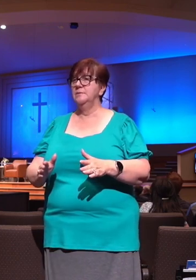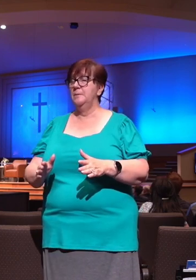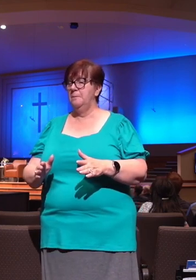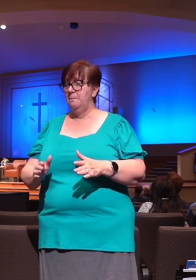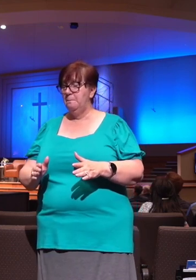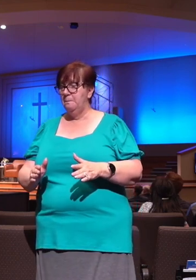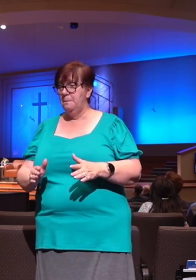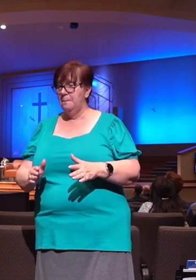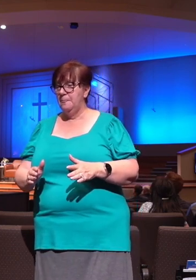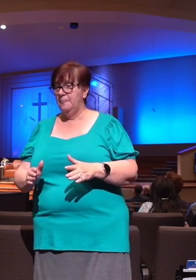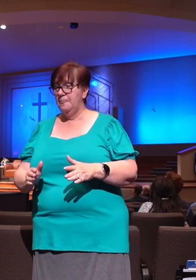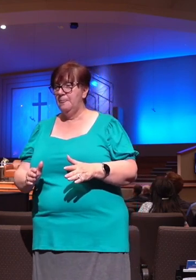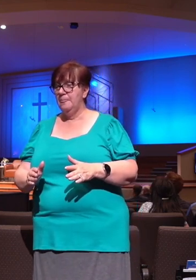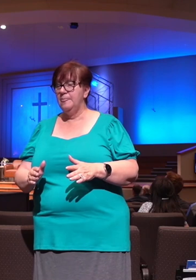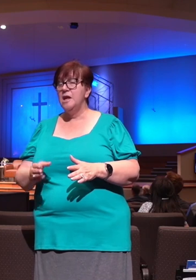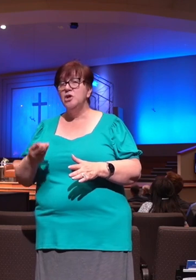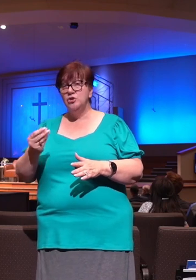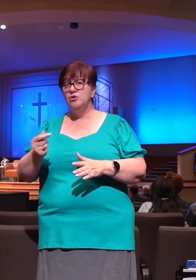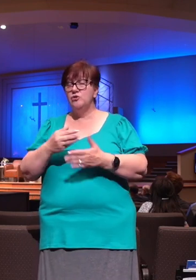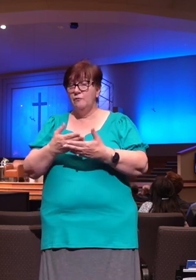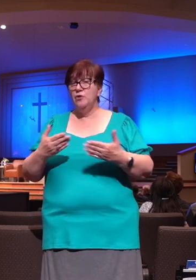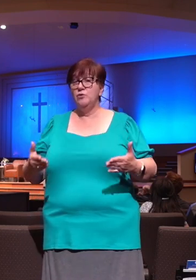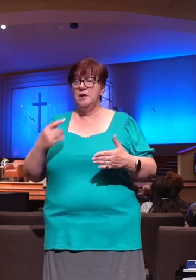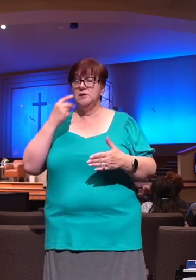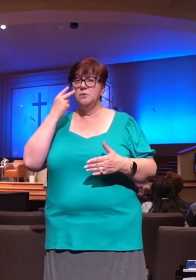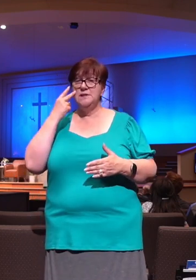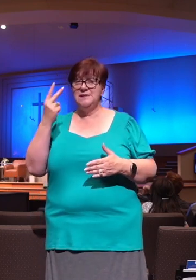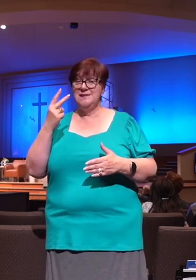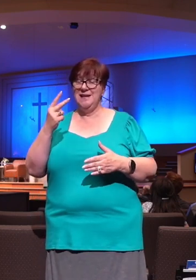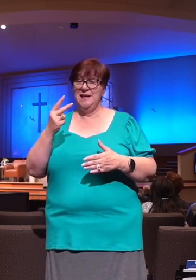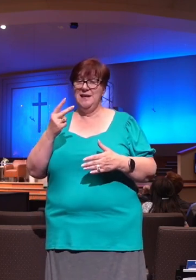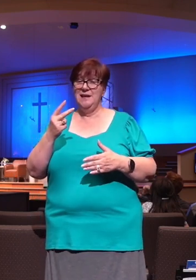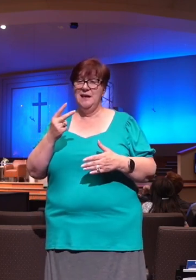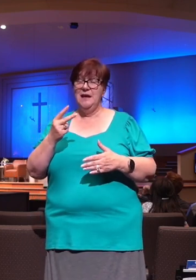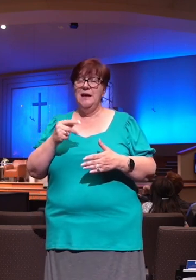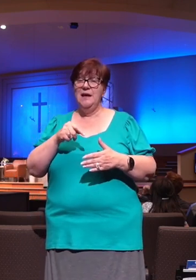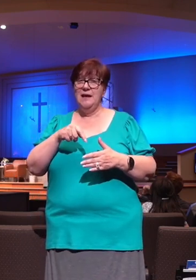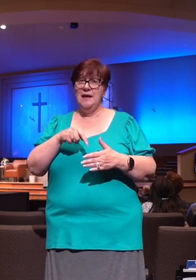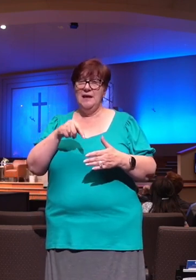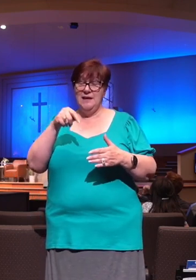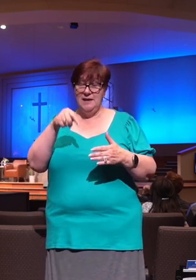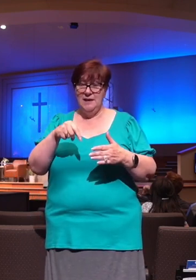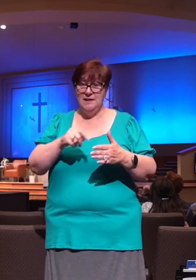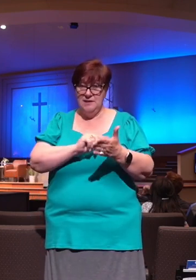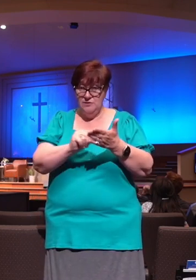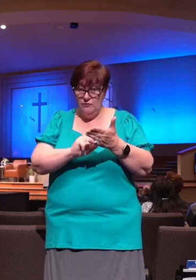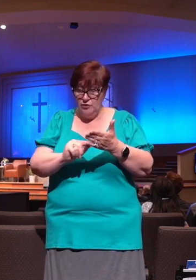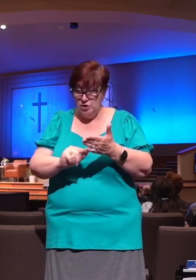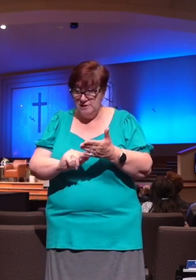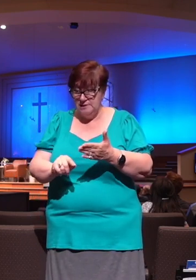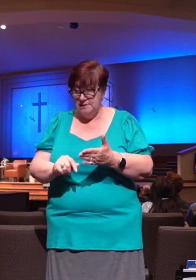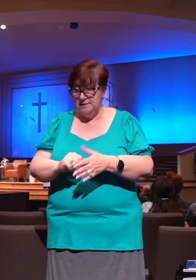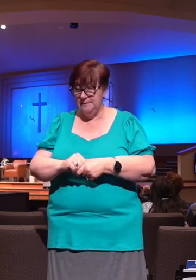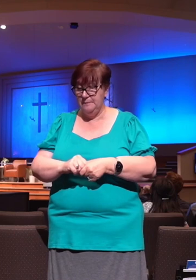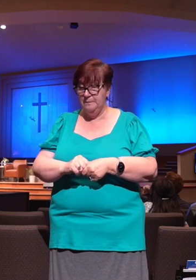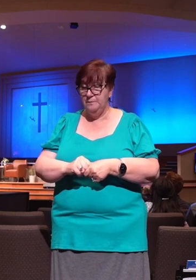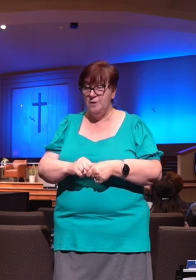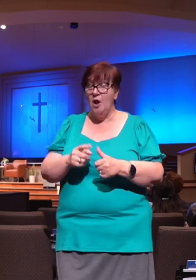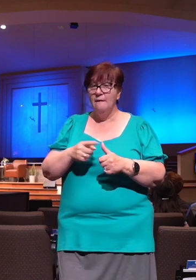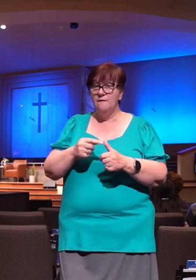there's a few things that we find in this first few verses of Psalm chapter number 16. The first thing I want to point out is that